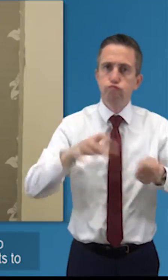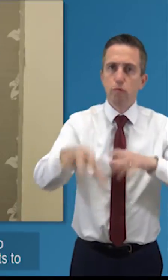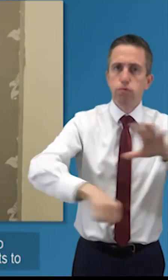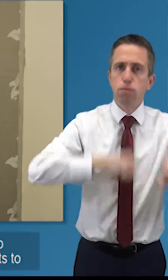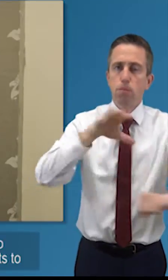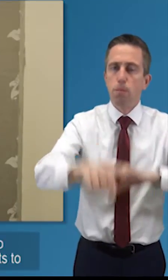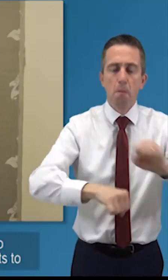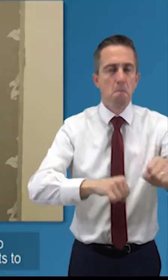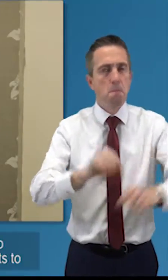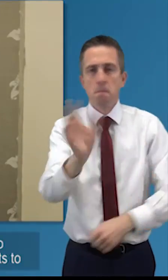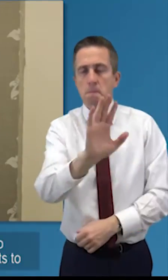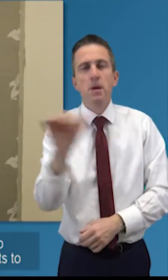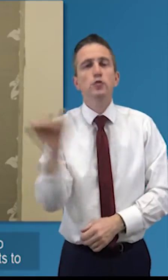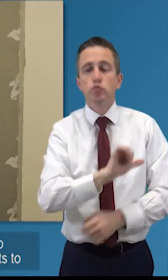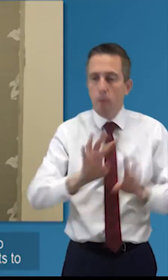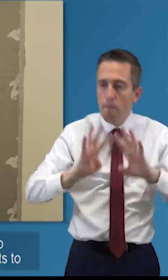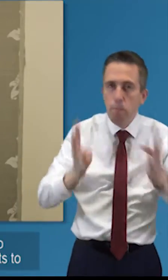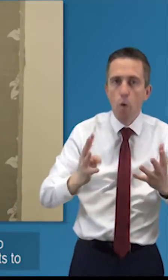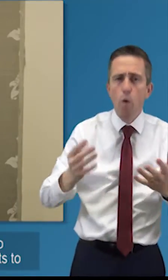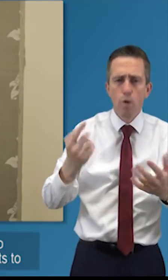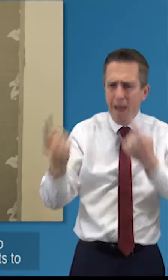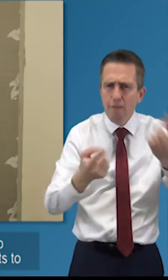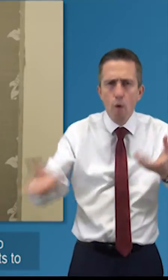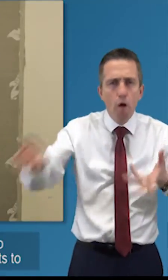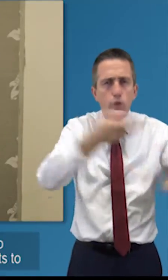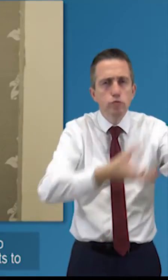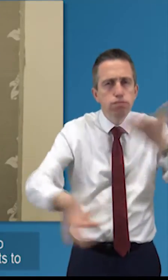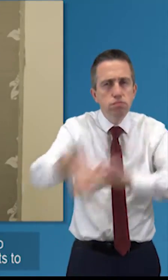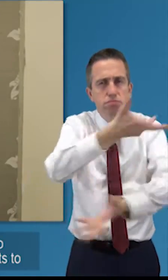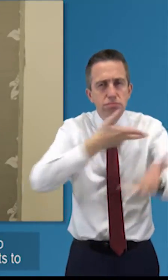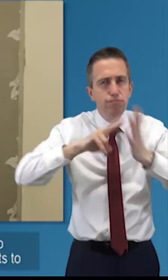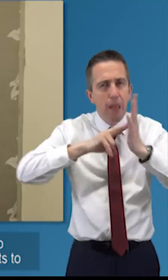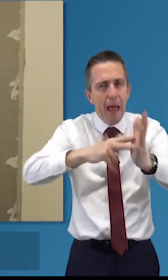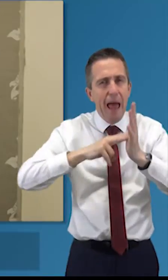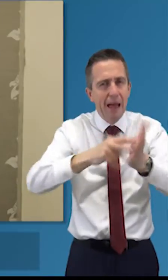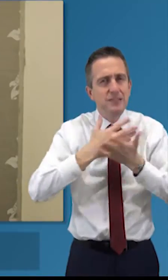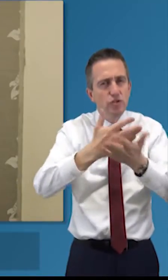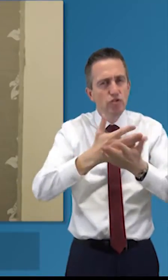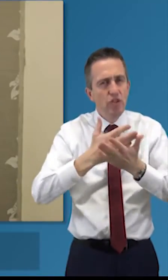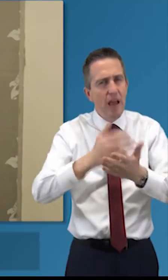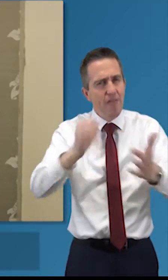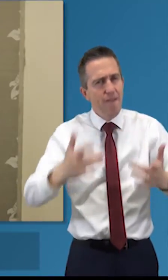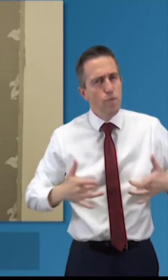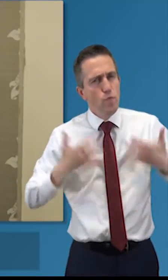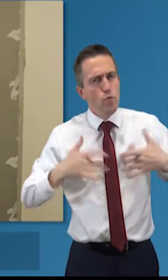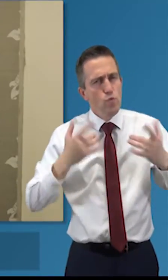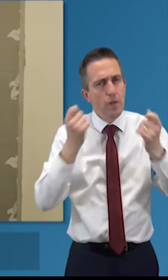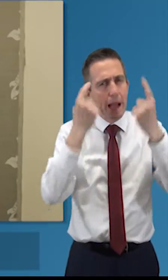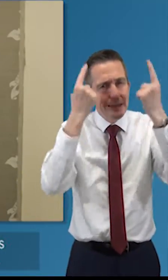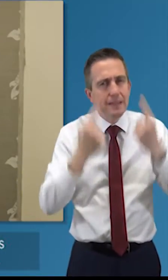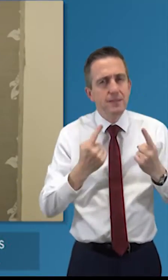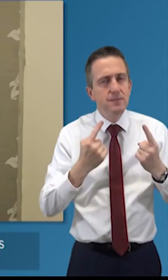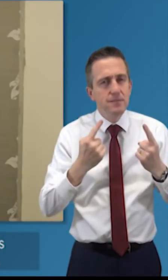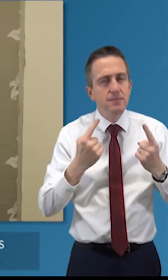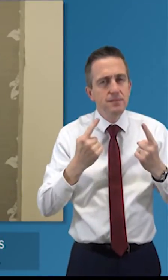goes where other people get to challenge where everyone on the board gets to express their view um